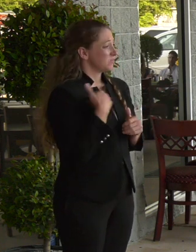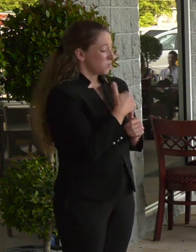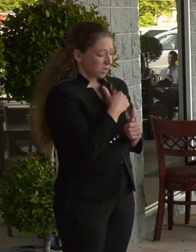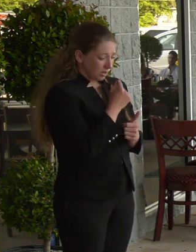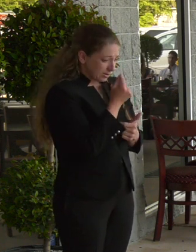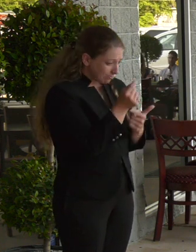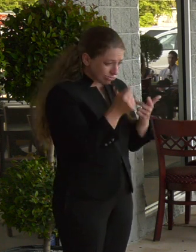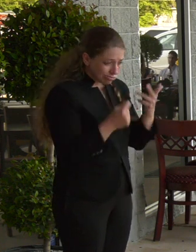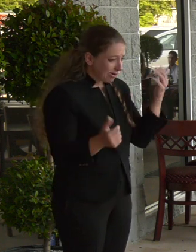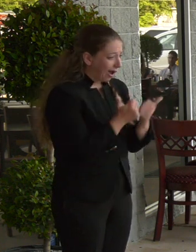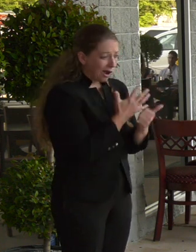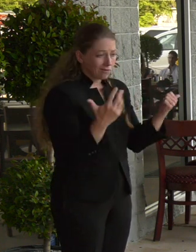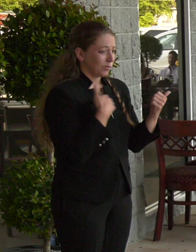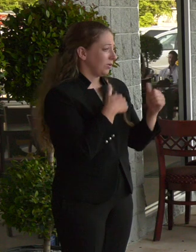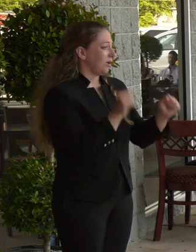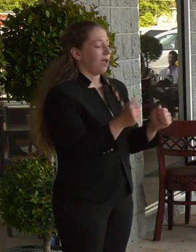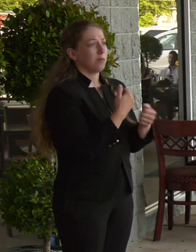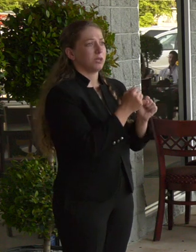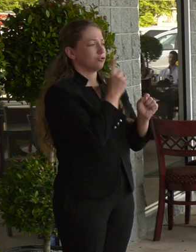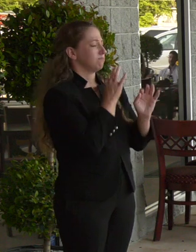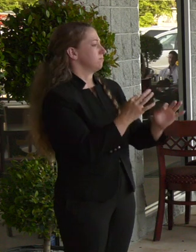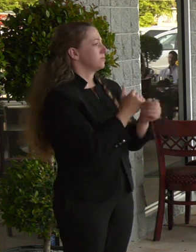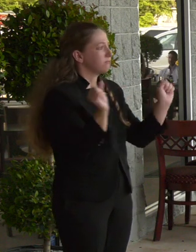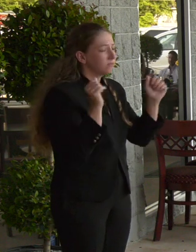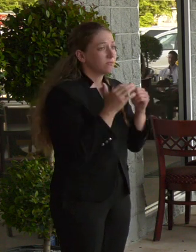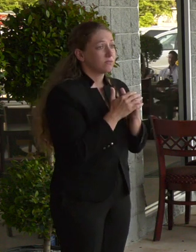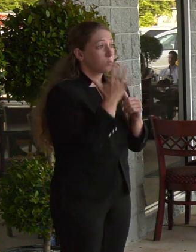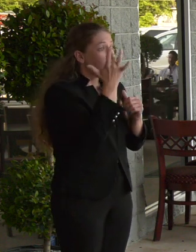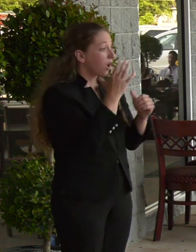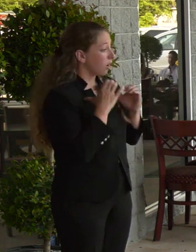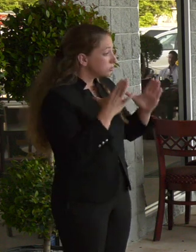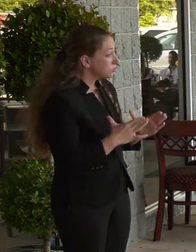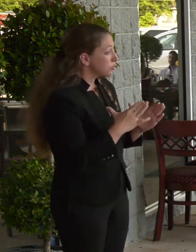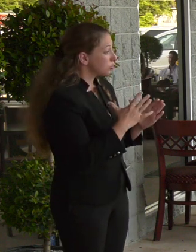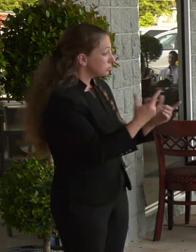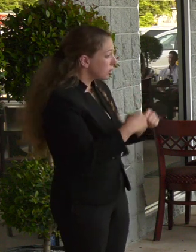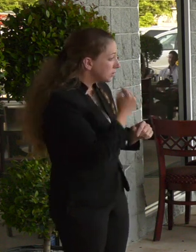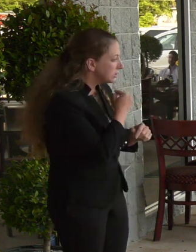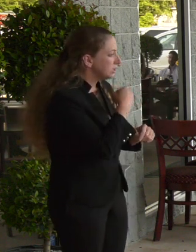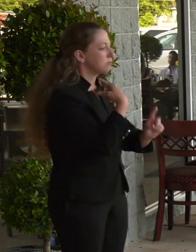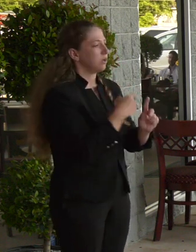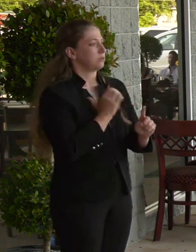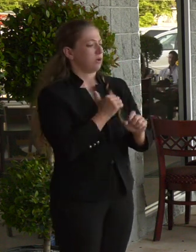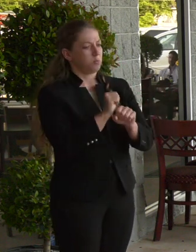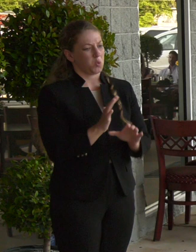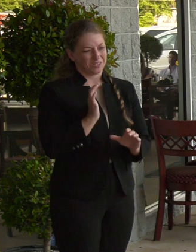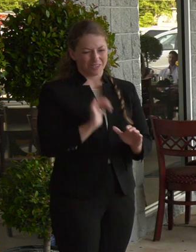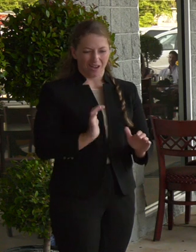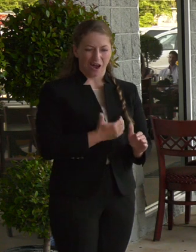safe for not only the safety of our customers, but also the safety of our employees, our extended family.